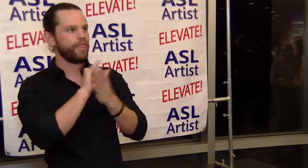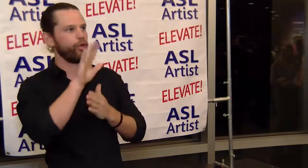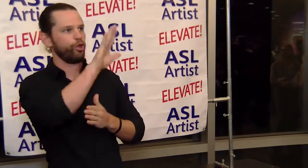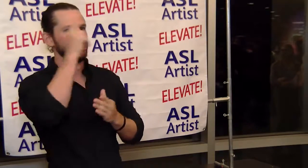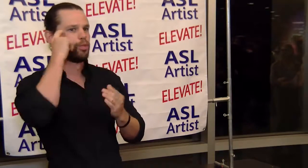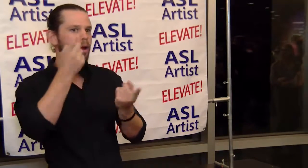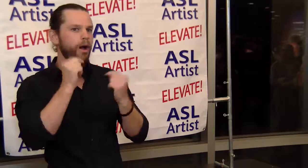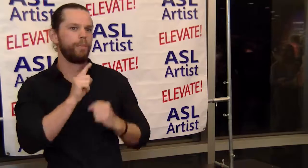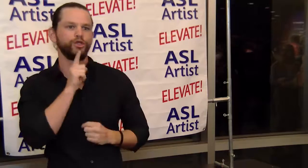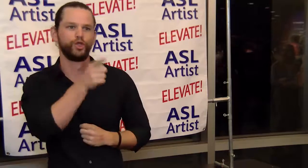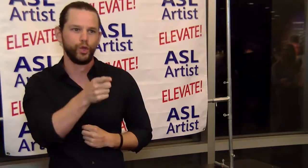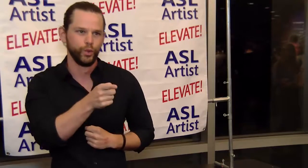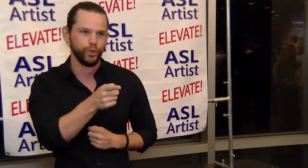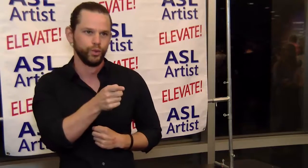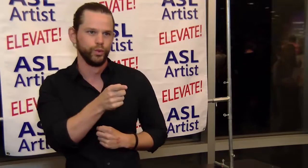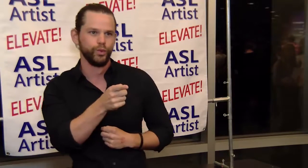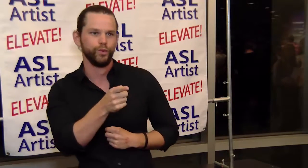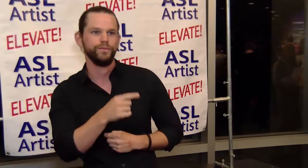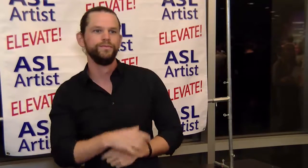ensure that their dreams come true as well.